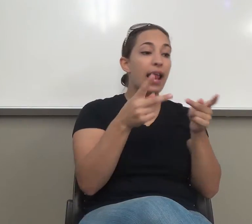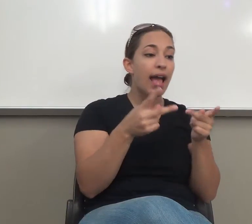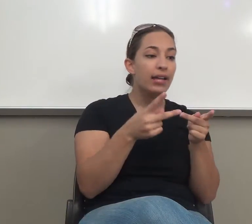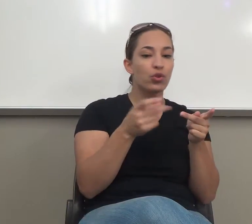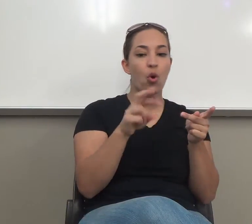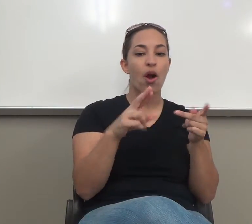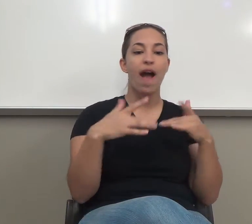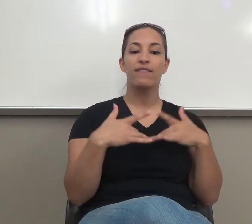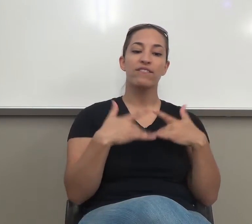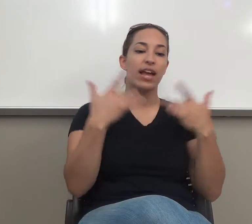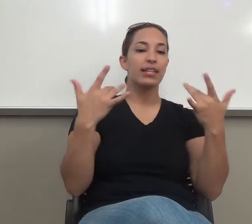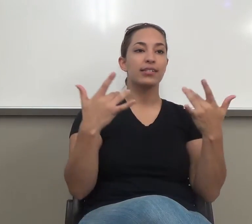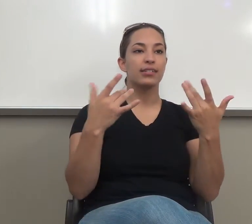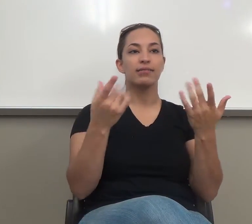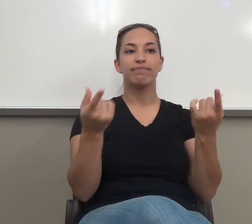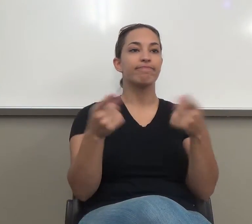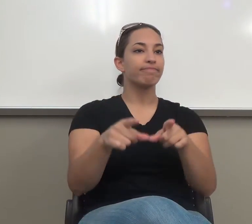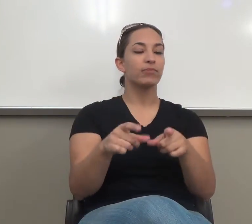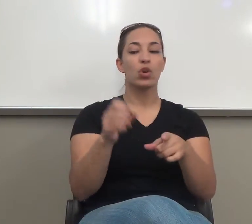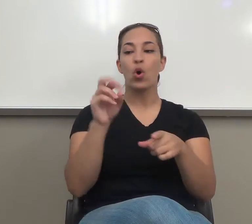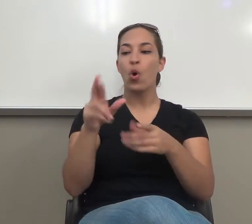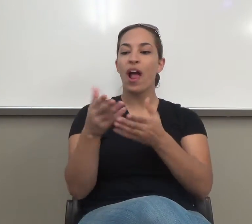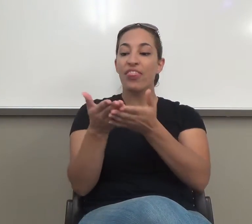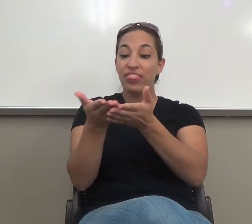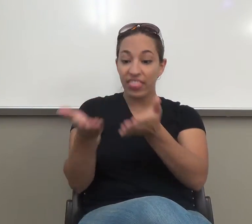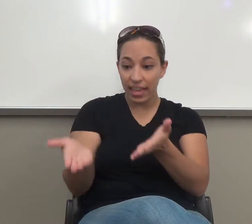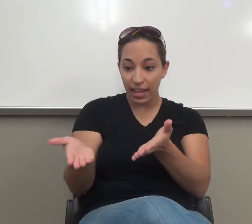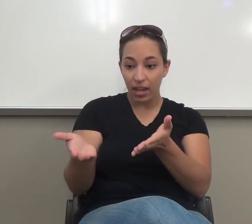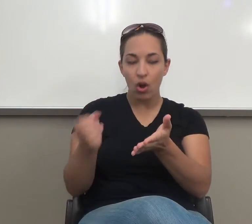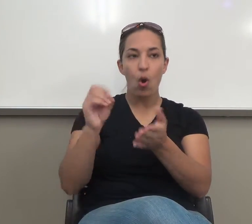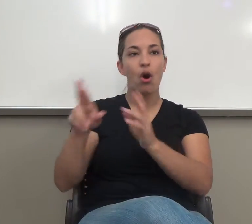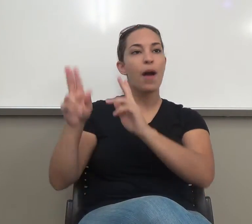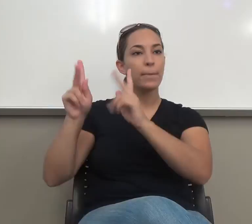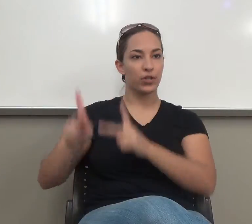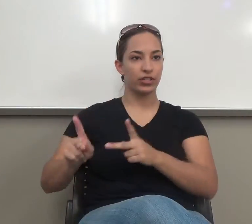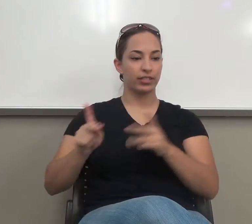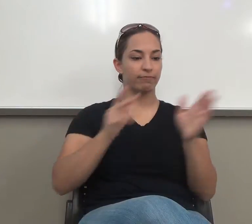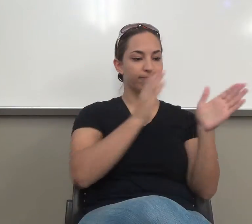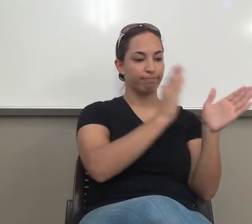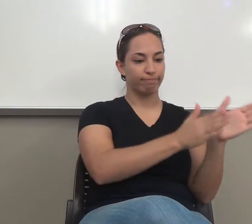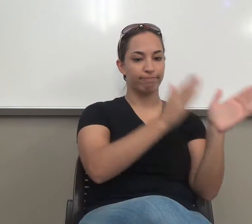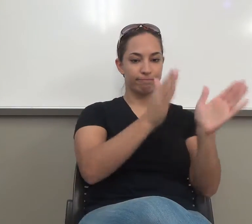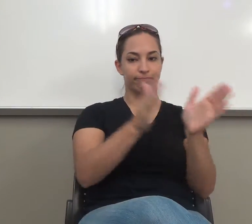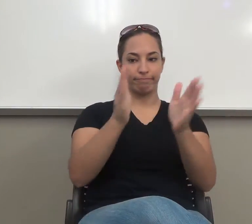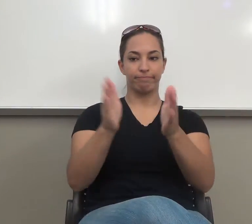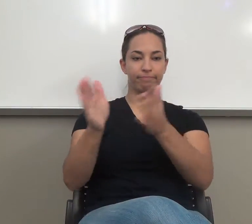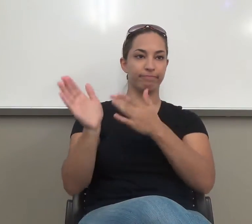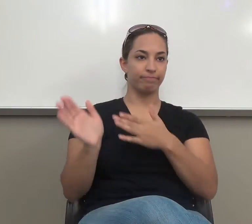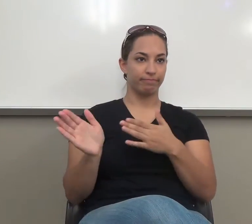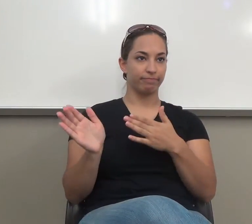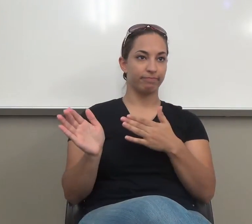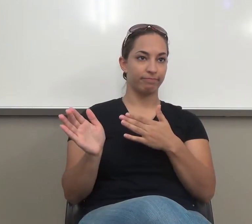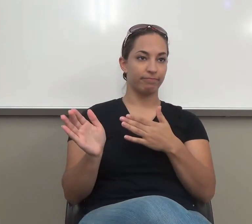a thing, or a person. So you're going to pick something to